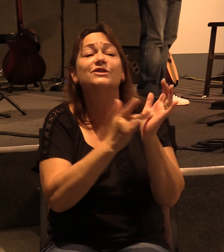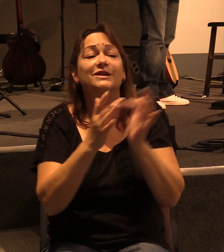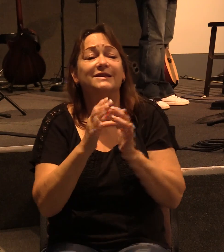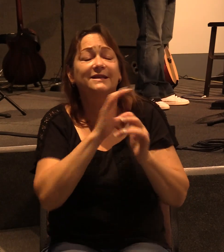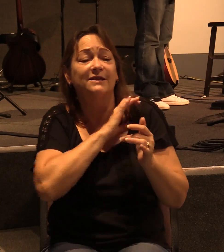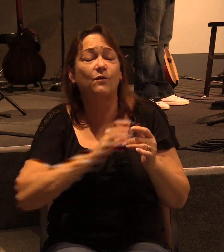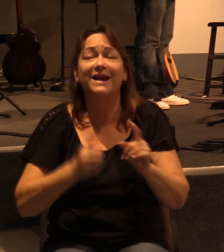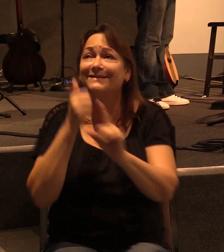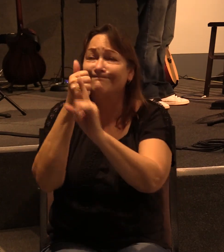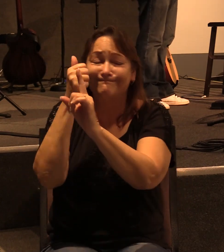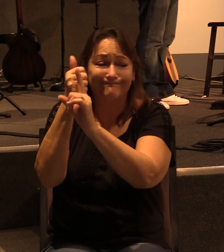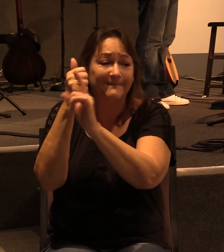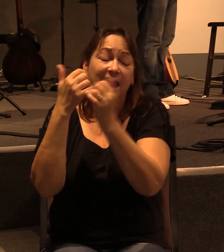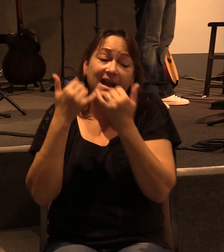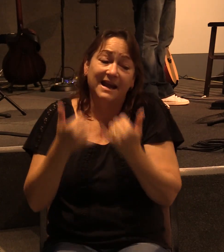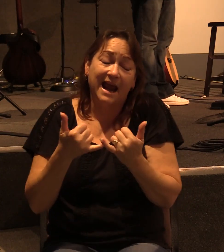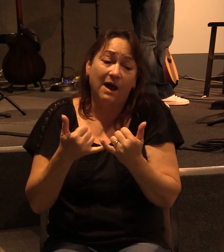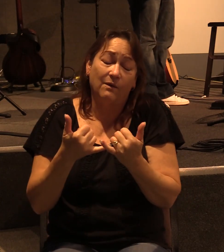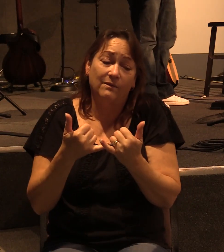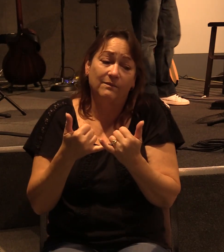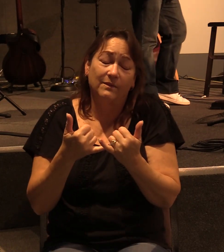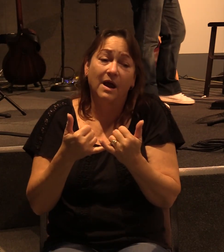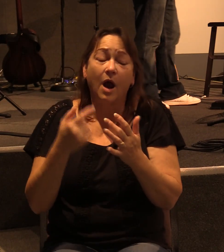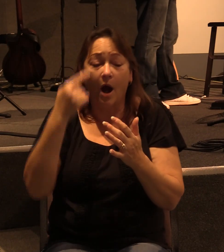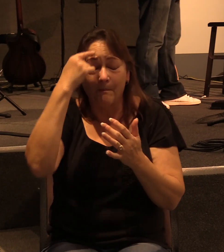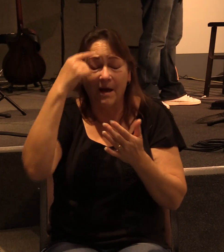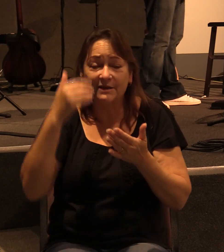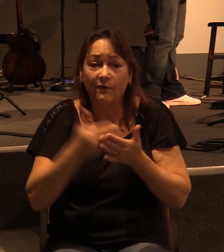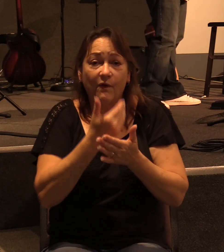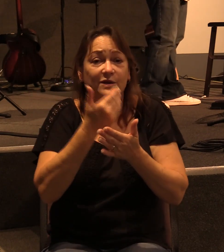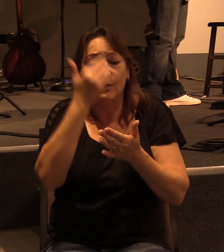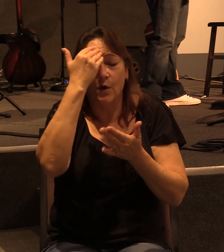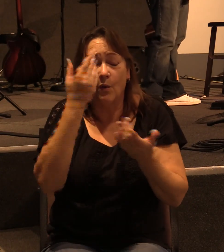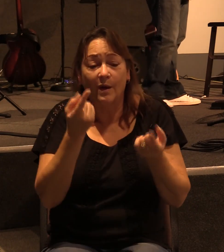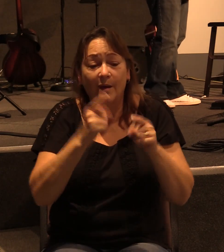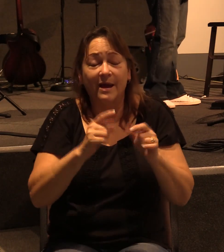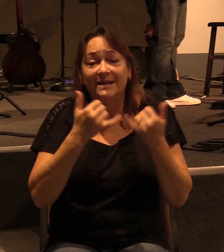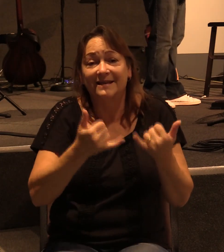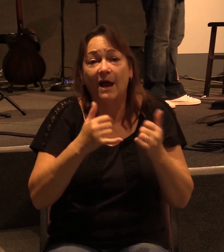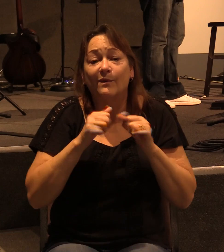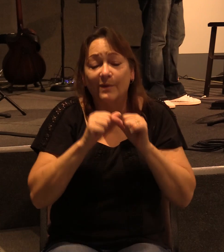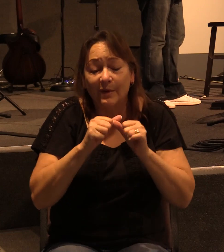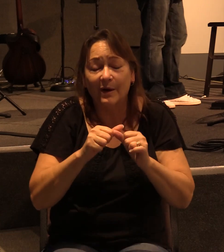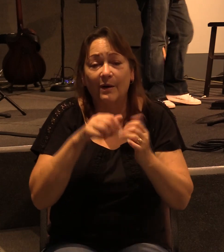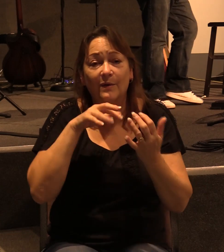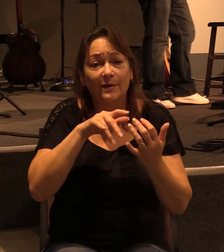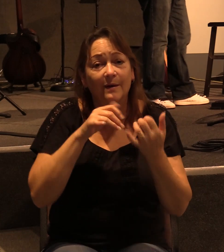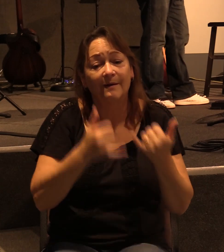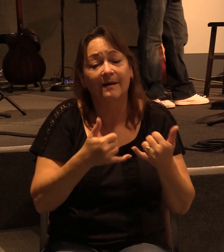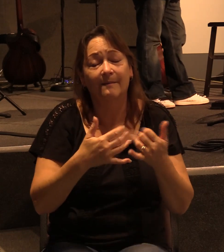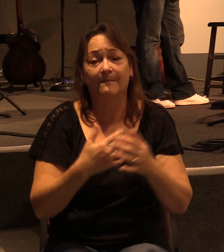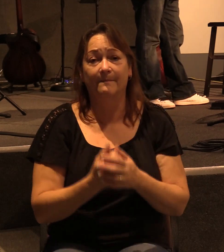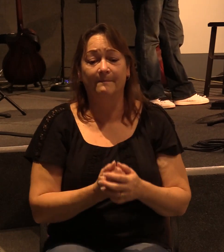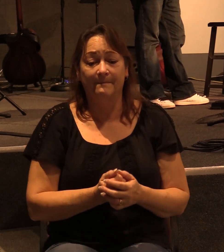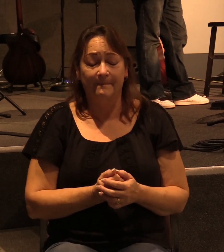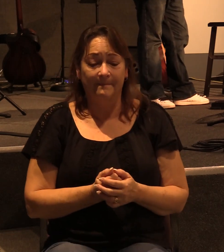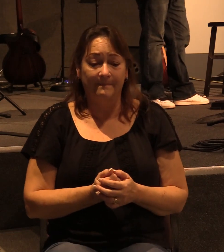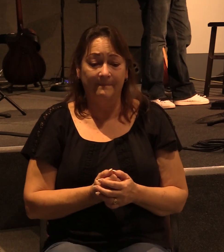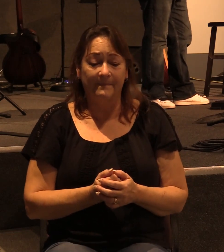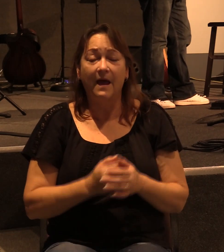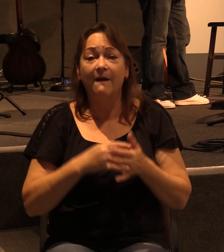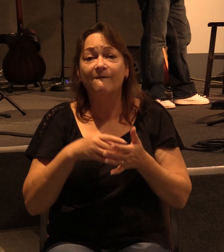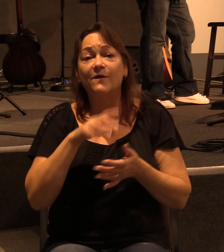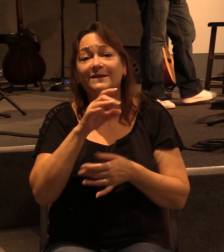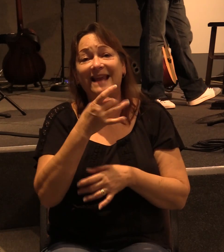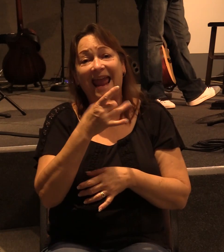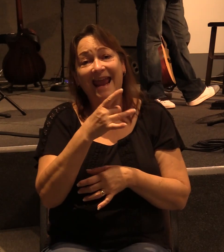Christ. And so now that, you know, our minds are refreshed as to what's going on, let's go ahead and continue on where we left off last week. That would be